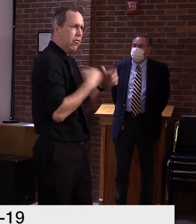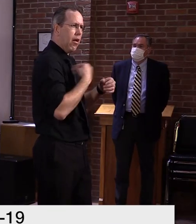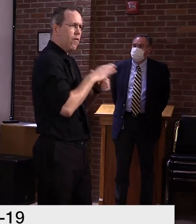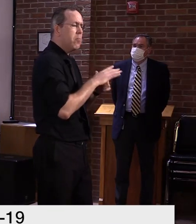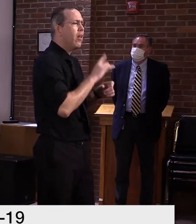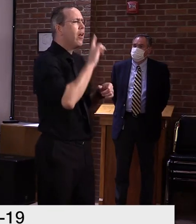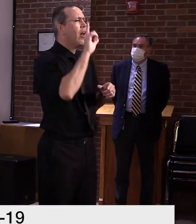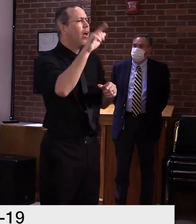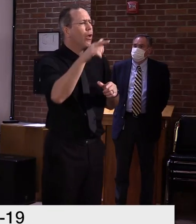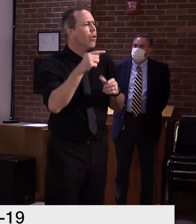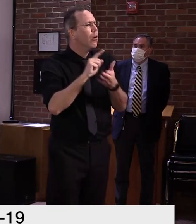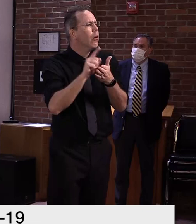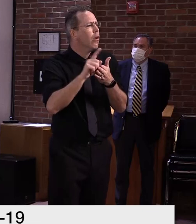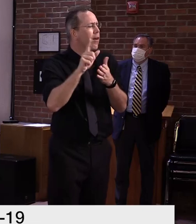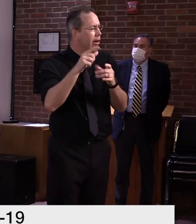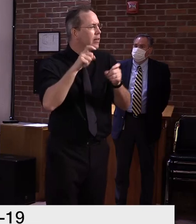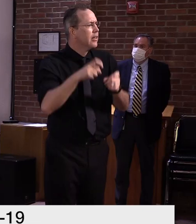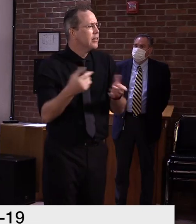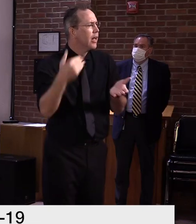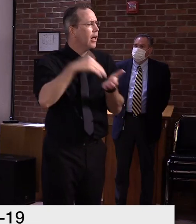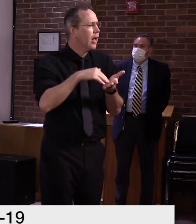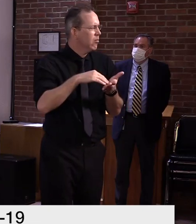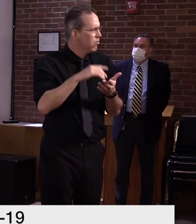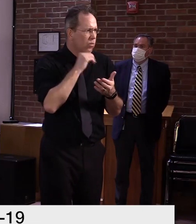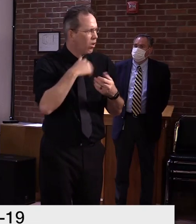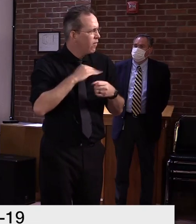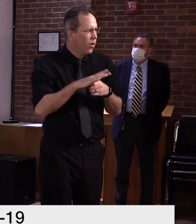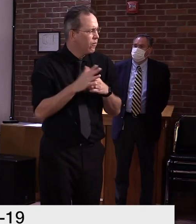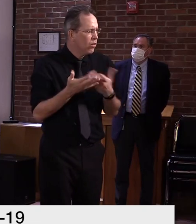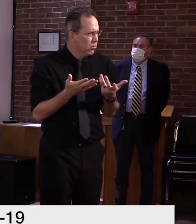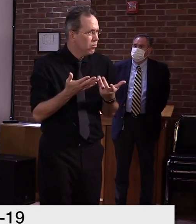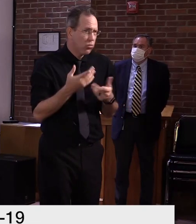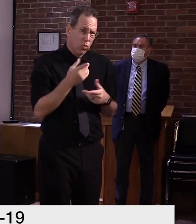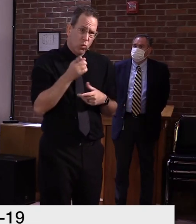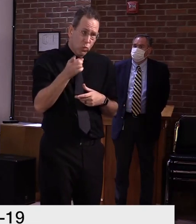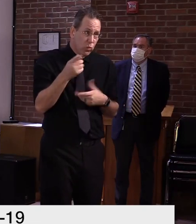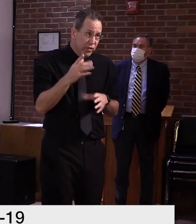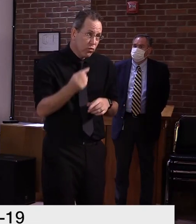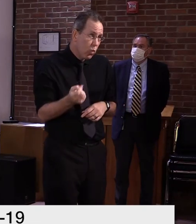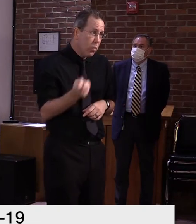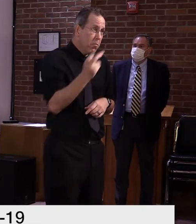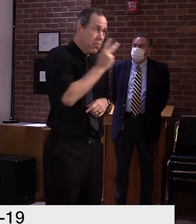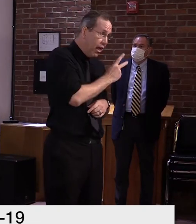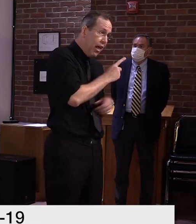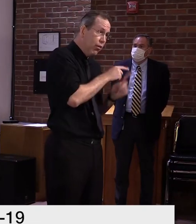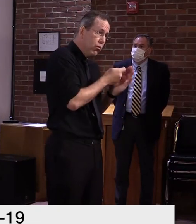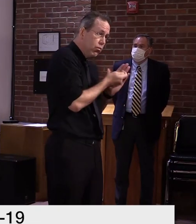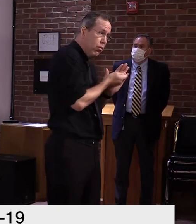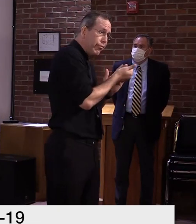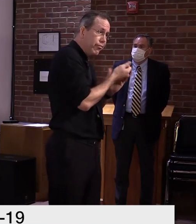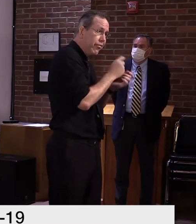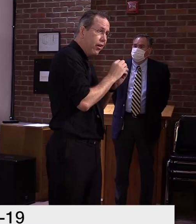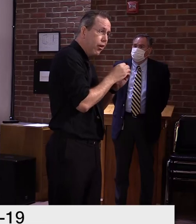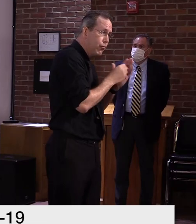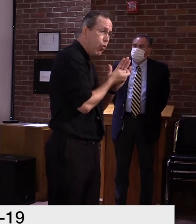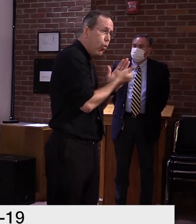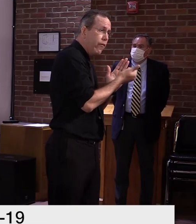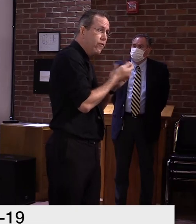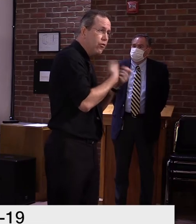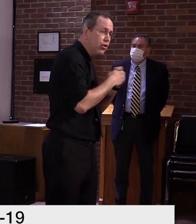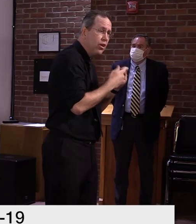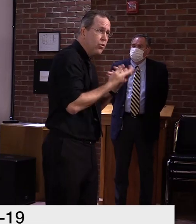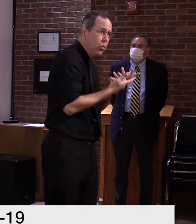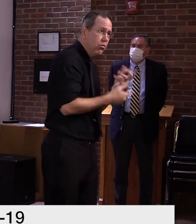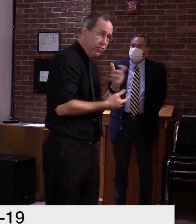receive the data on a daily basis, uh, there are times when I see corrections made, uh, when something, uh, comes out of false